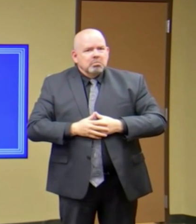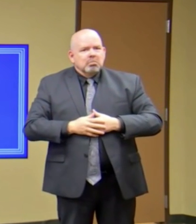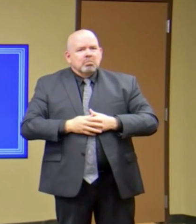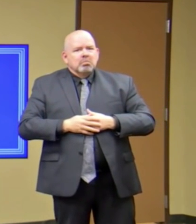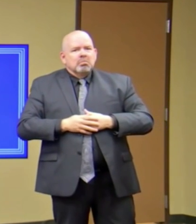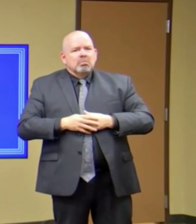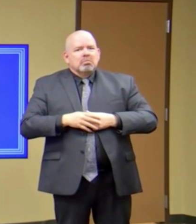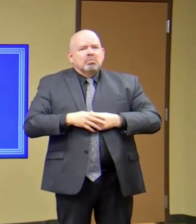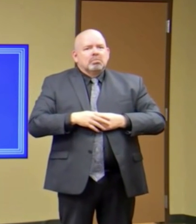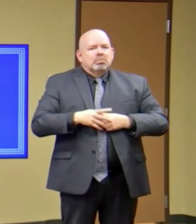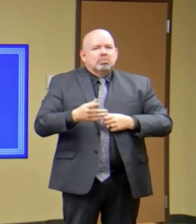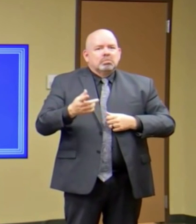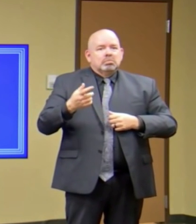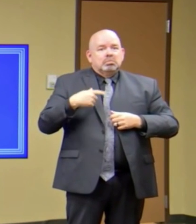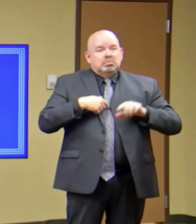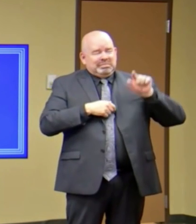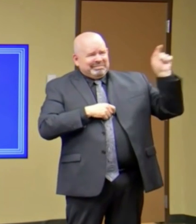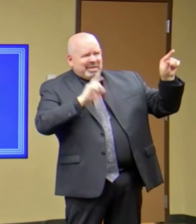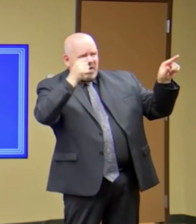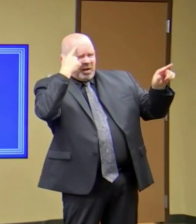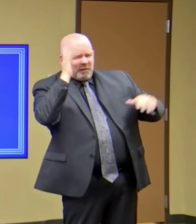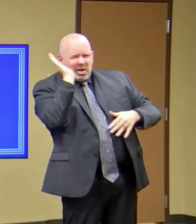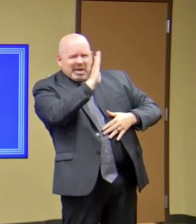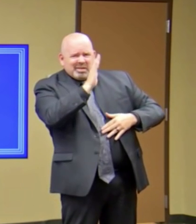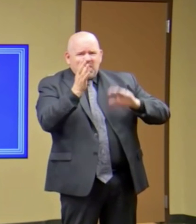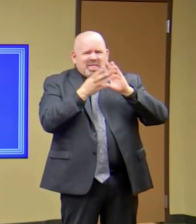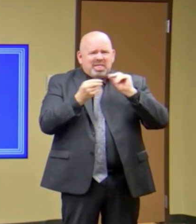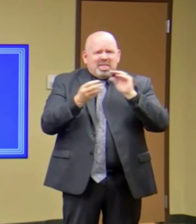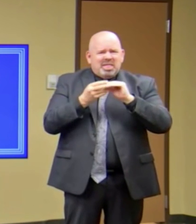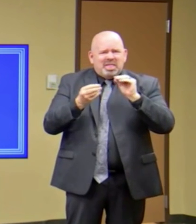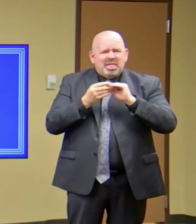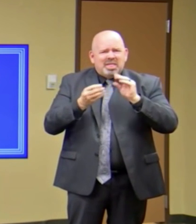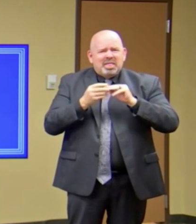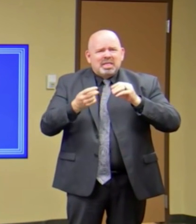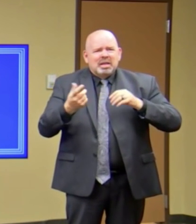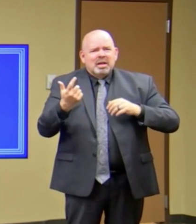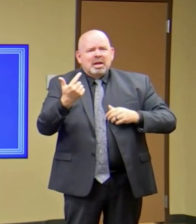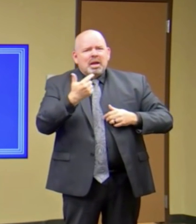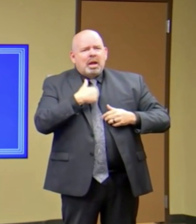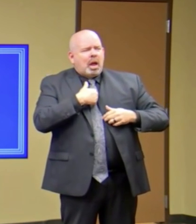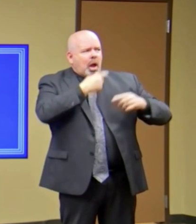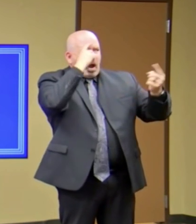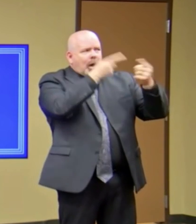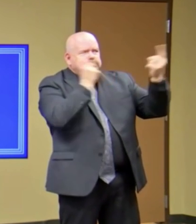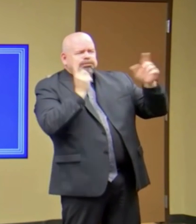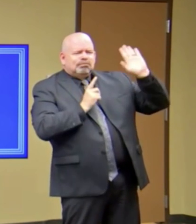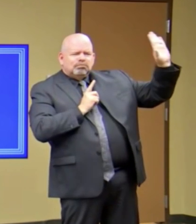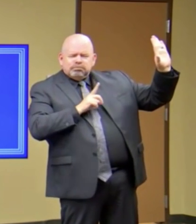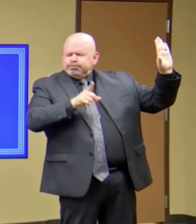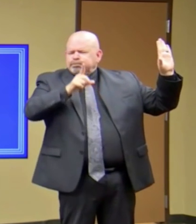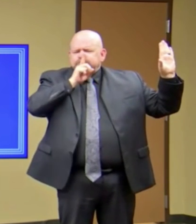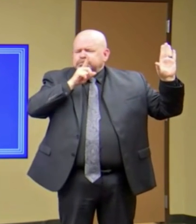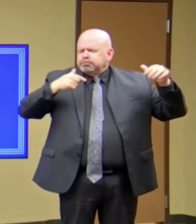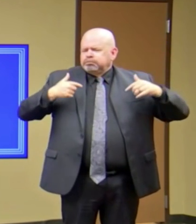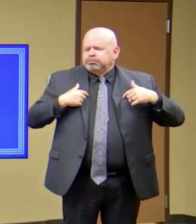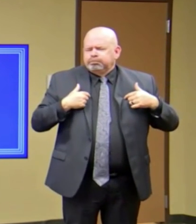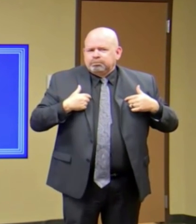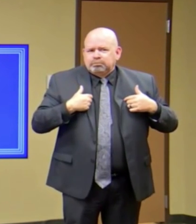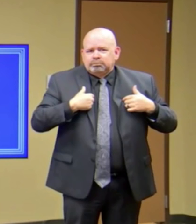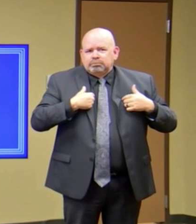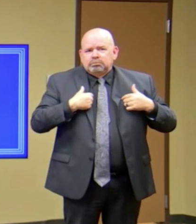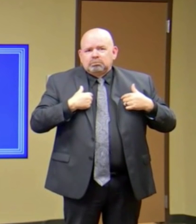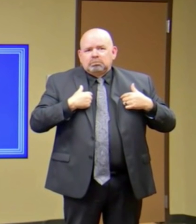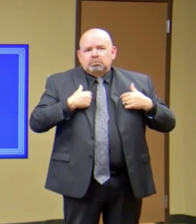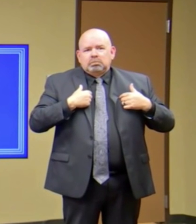you this because now it's up to you to make good decisions. It's up to you to decide what you want to do as a business owner and a